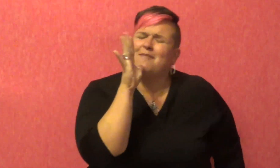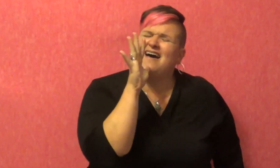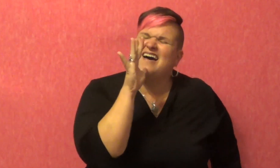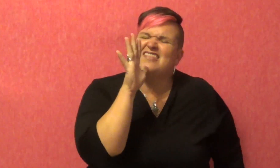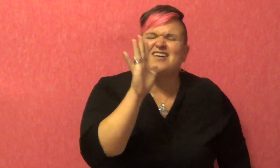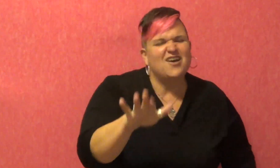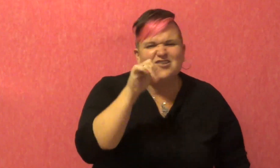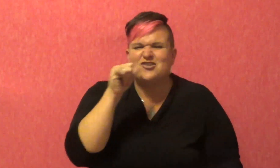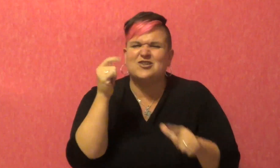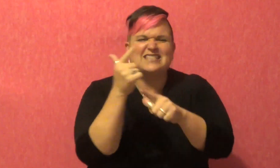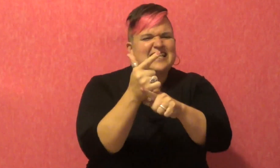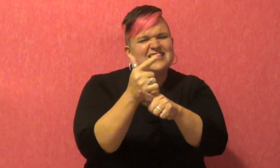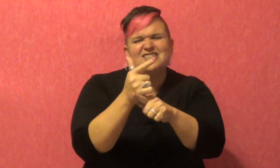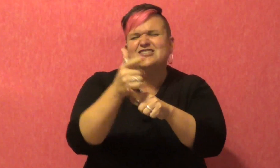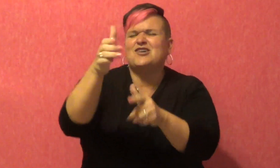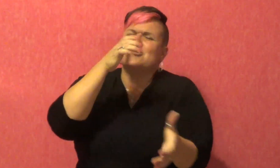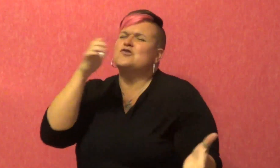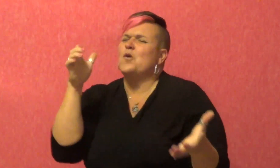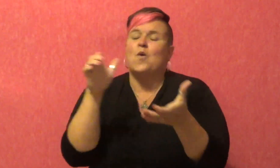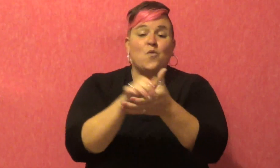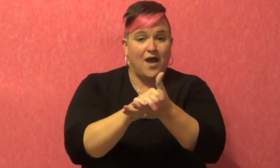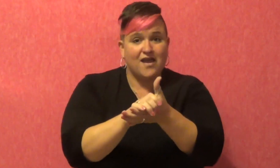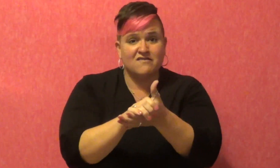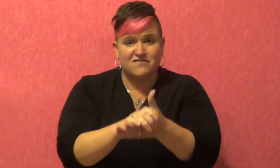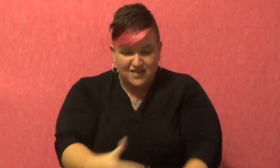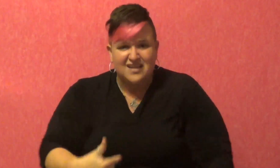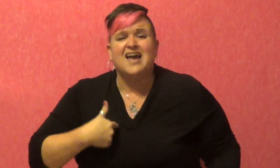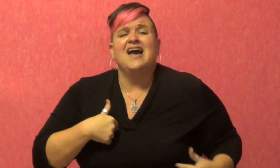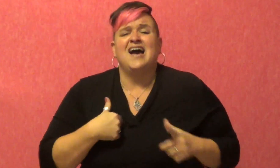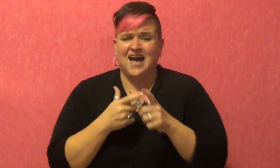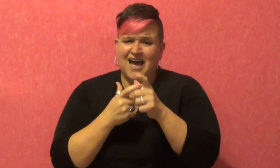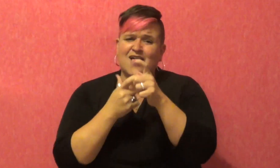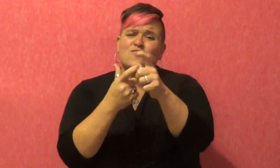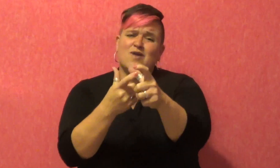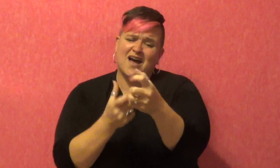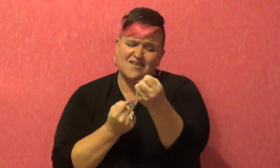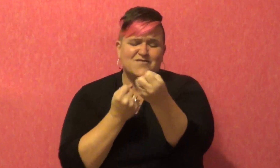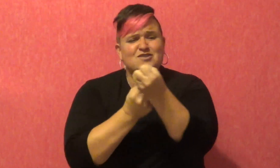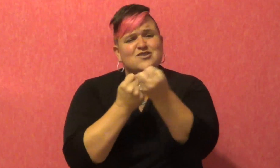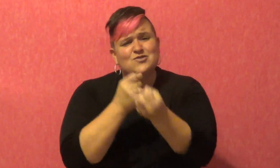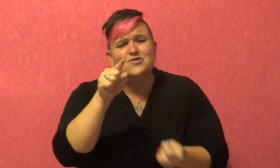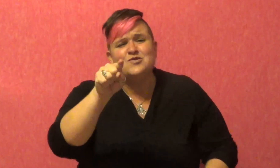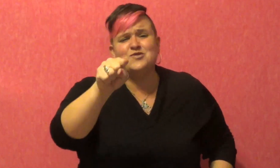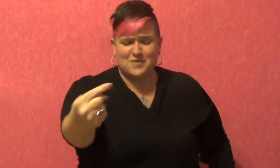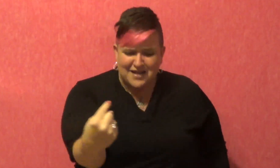hope, I run for hope,